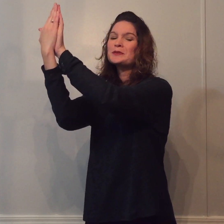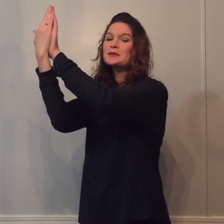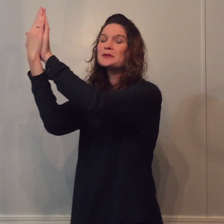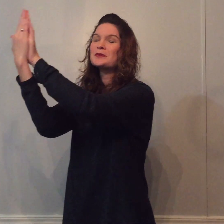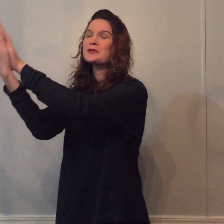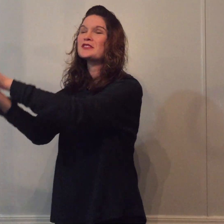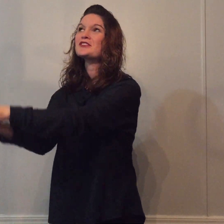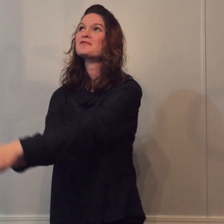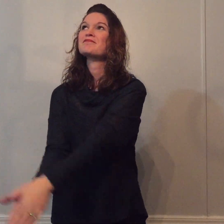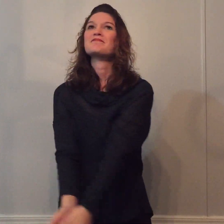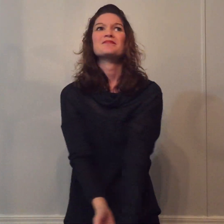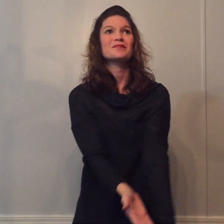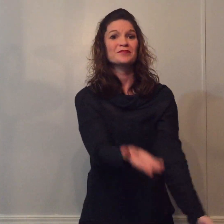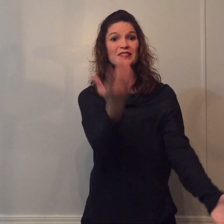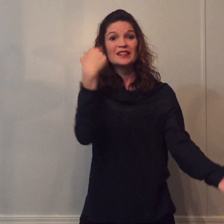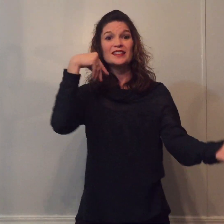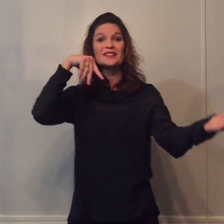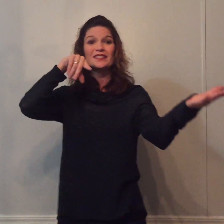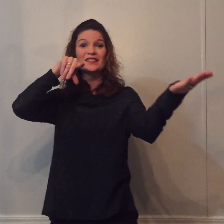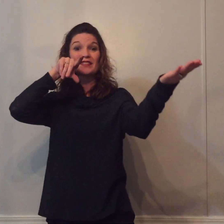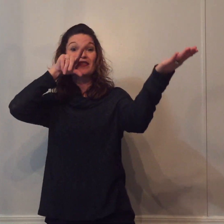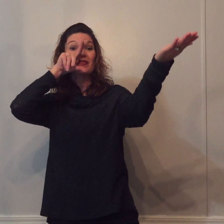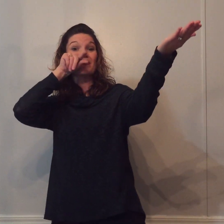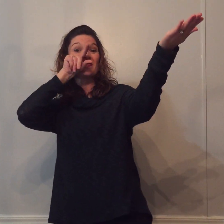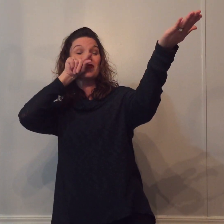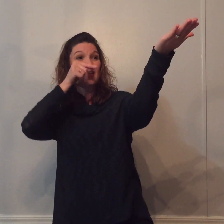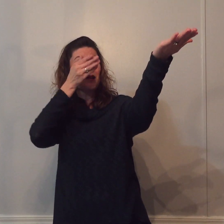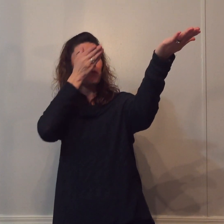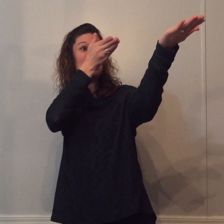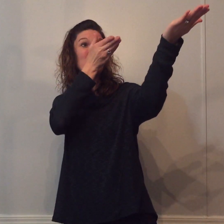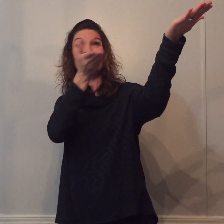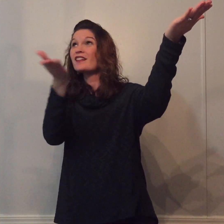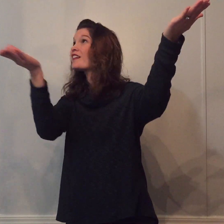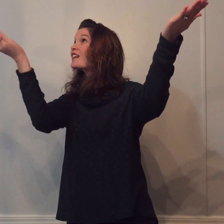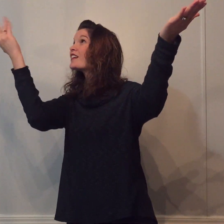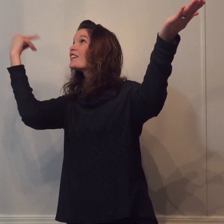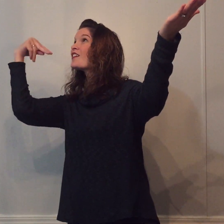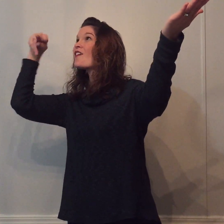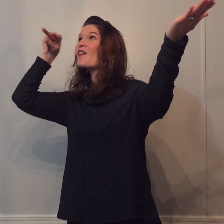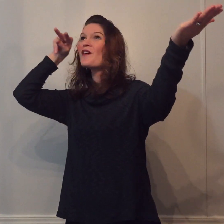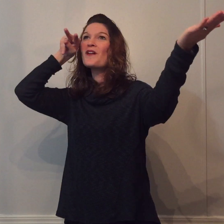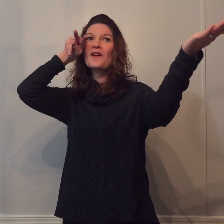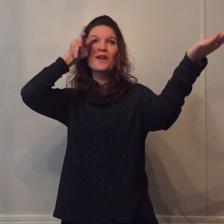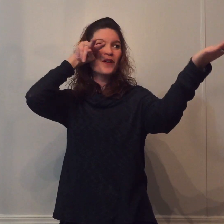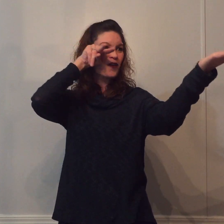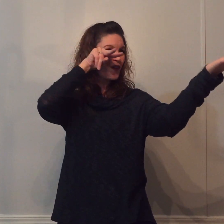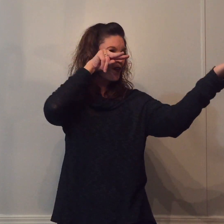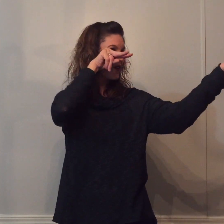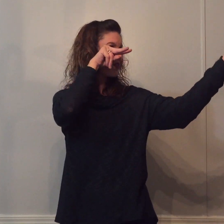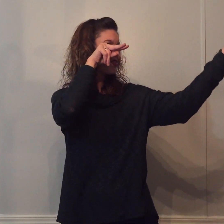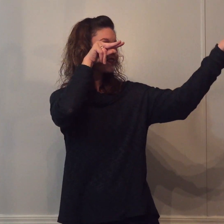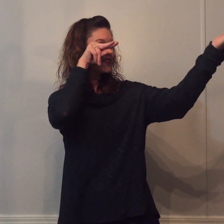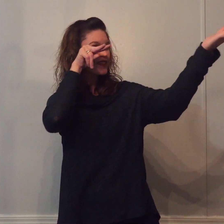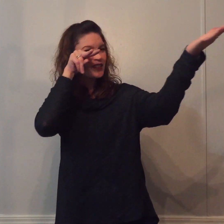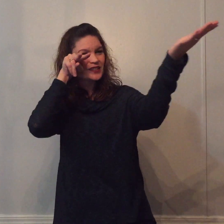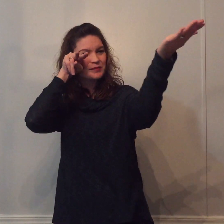Oh, his eye is on the